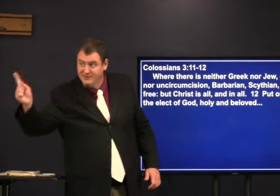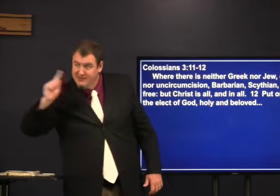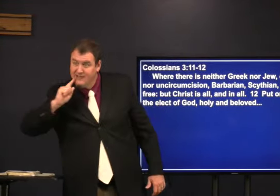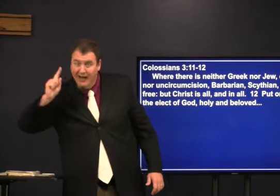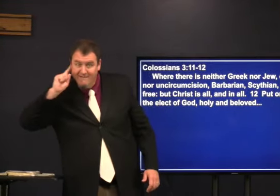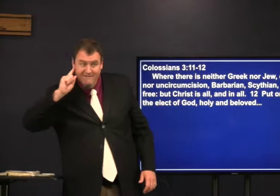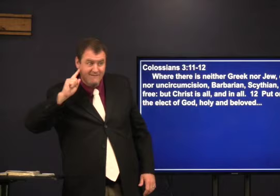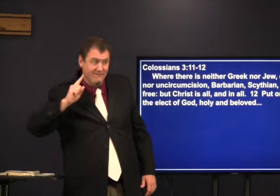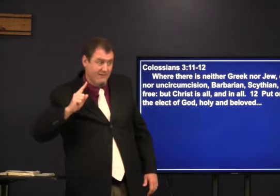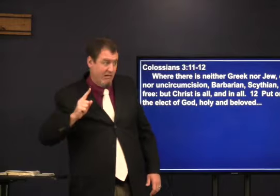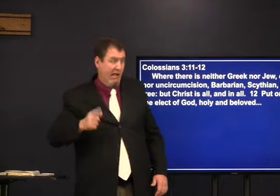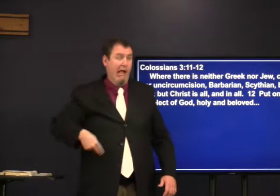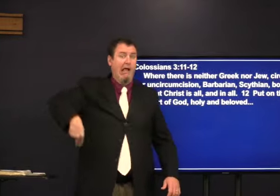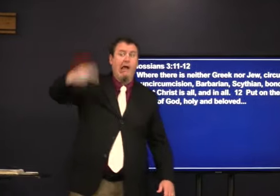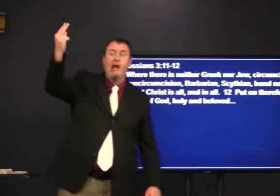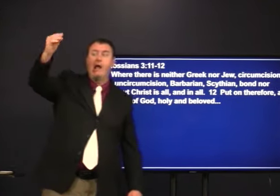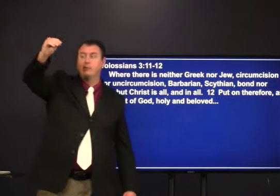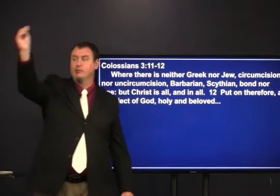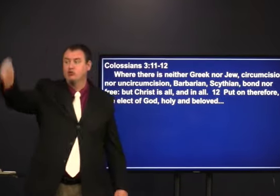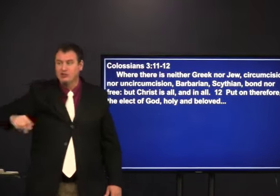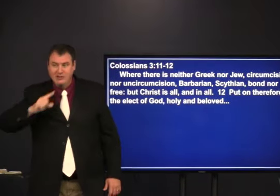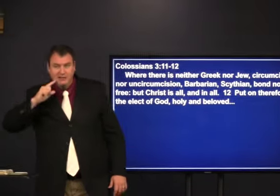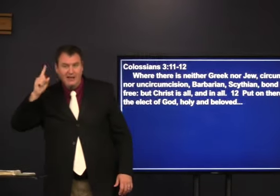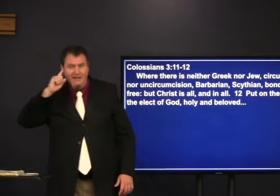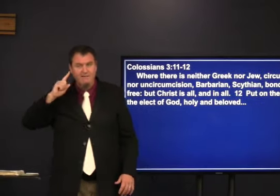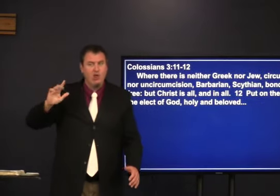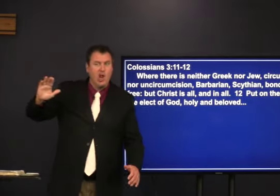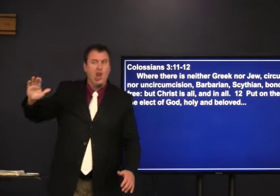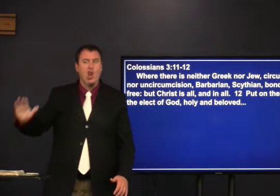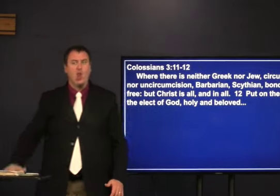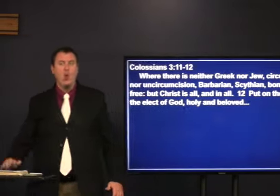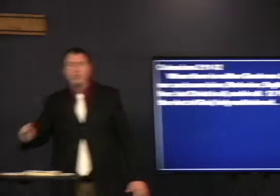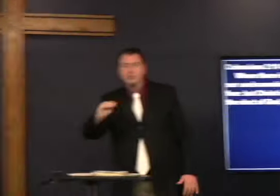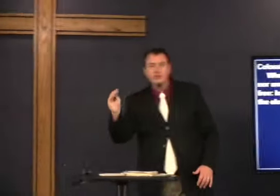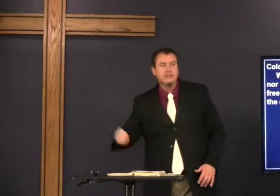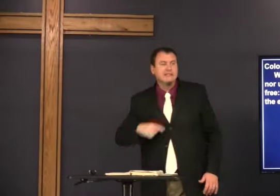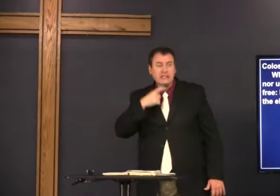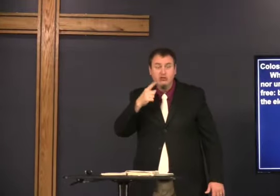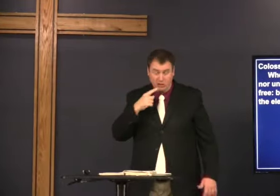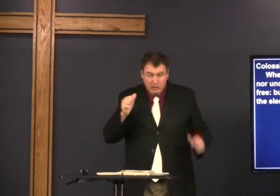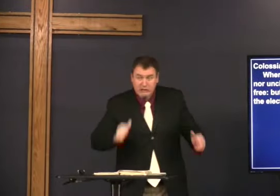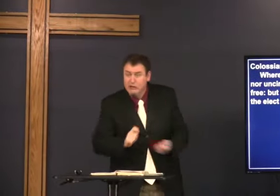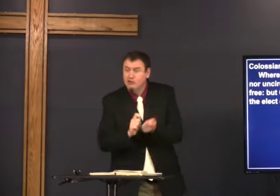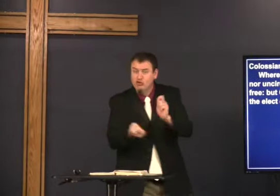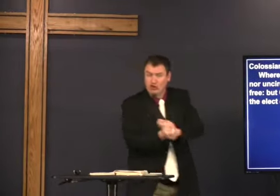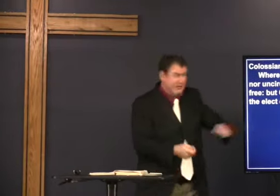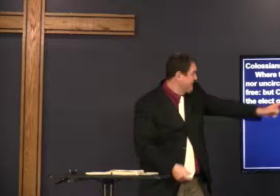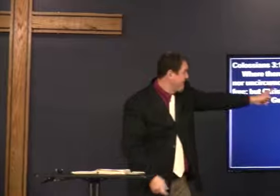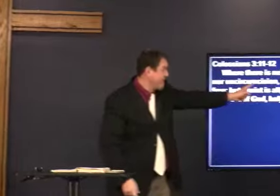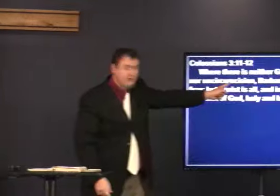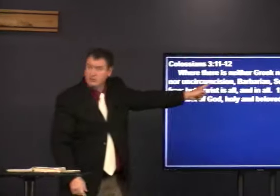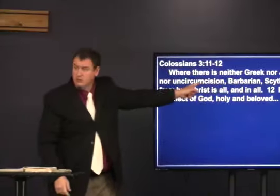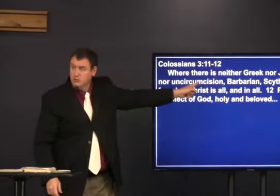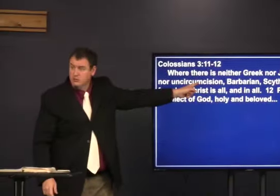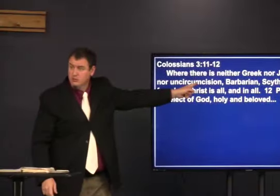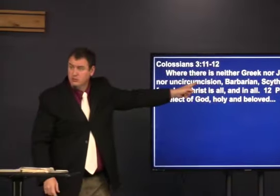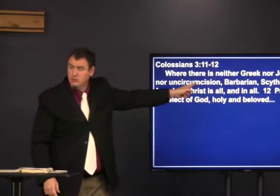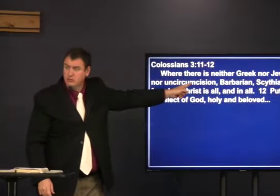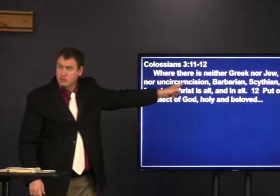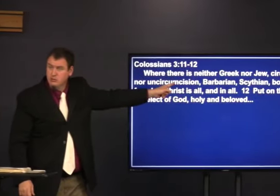Most of you are deaf. A lot of percentage of you are deaf. And a lot of percentage of you are hearing. So we could